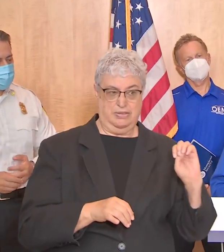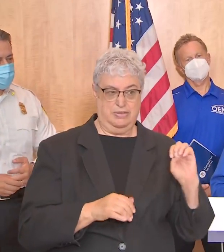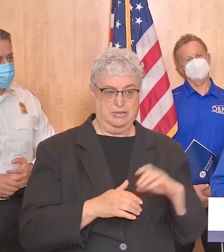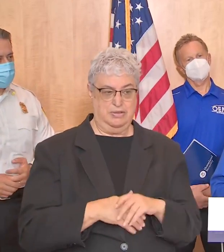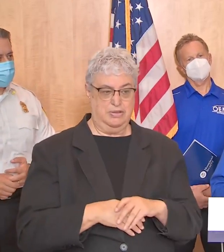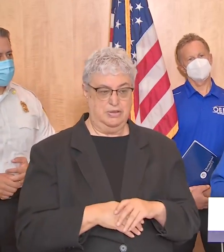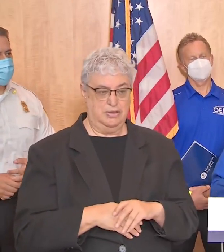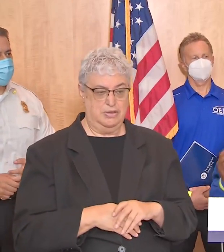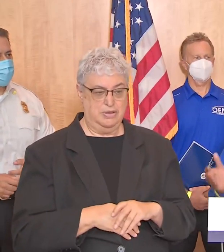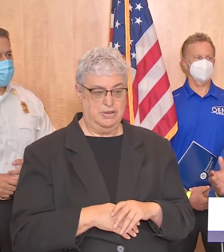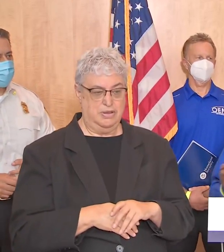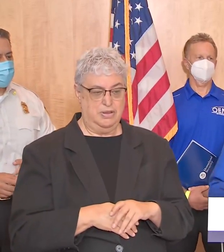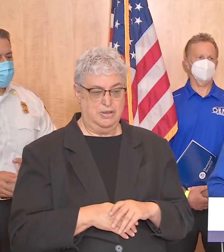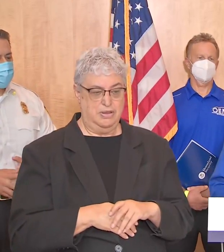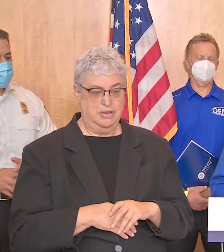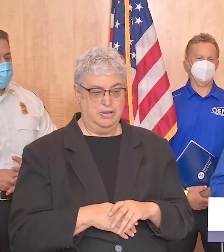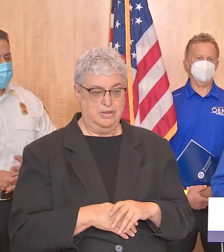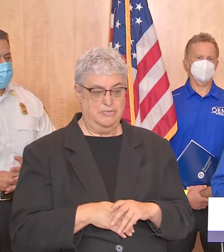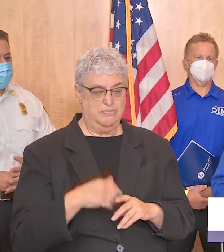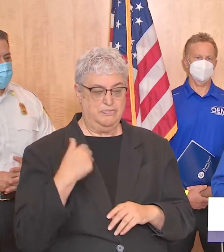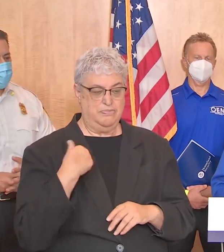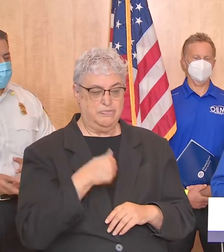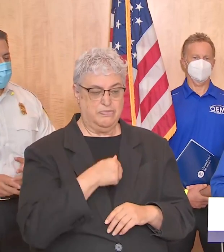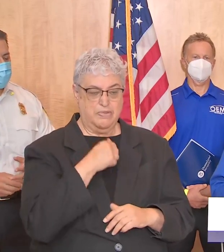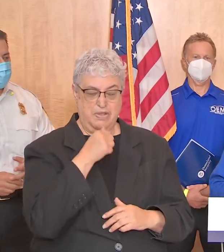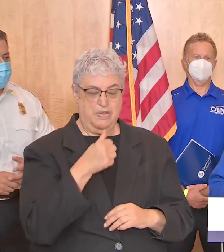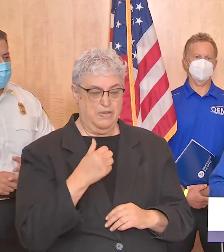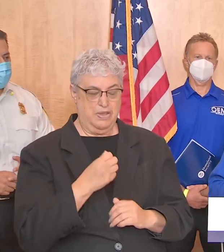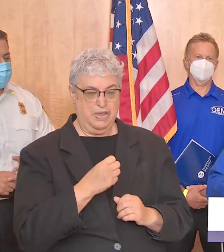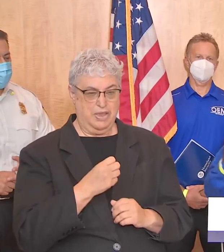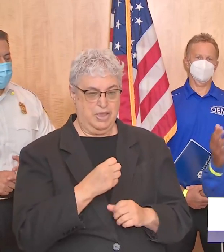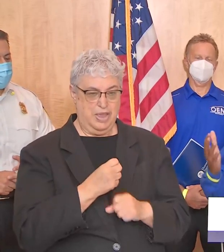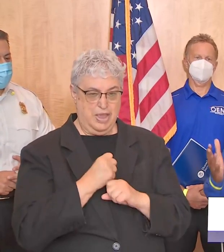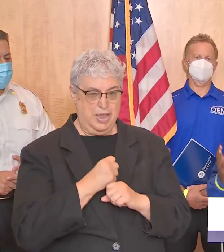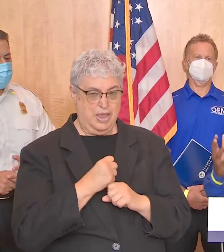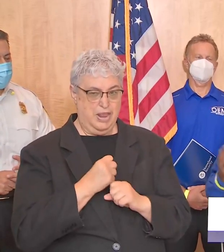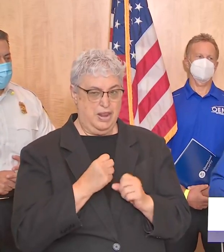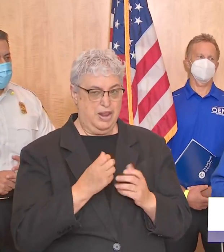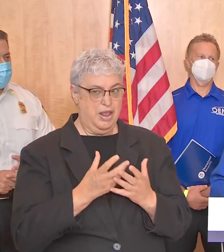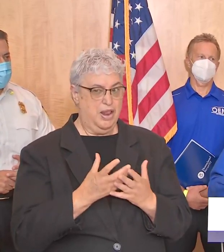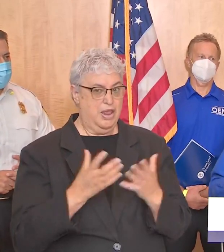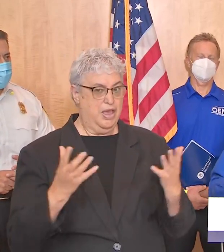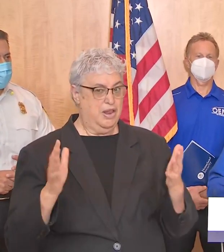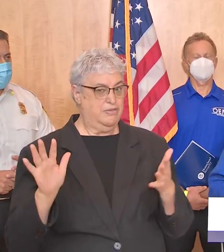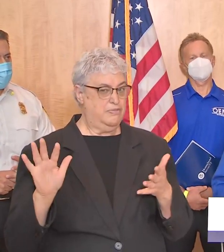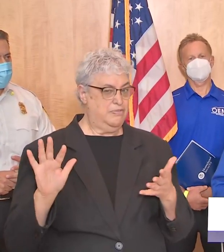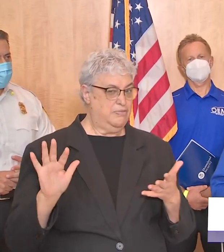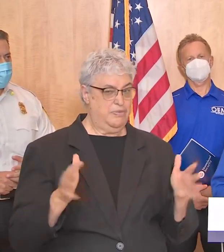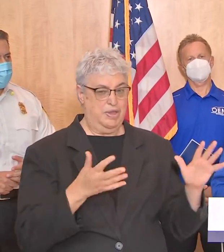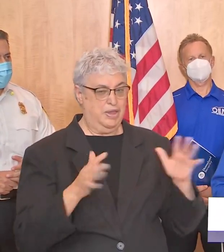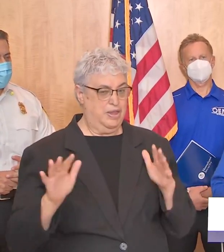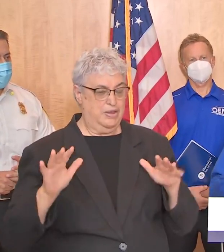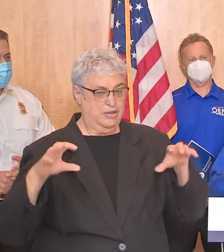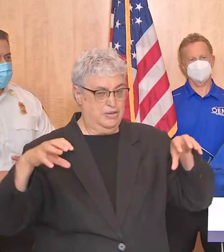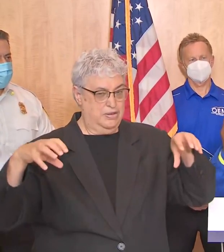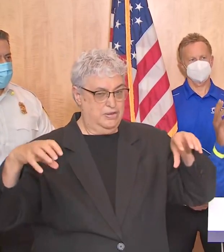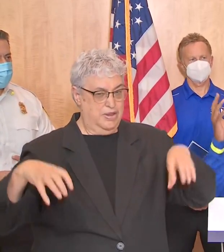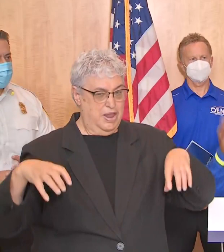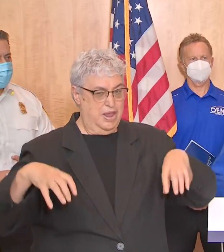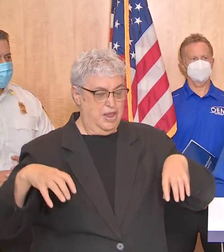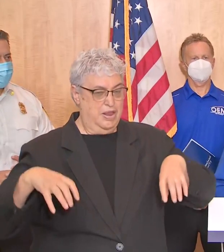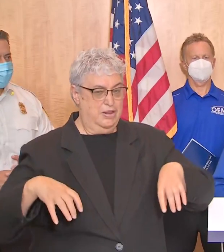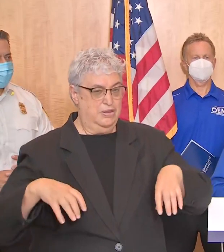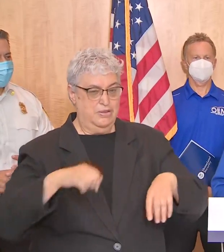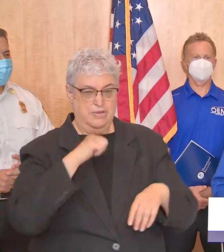and we don't get um um a lot of wind or rain or the